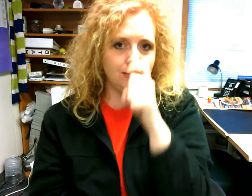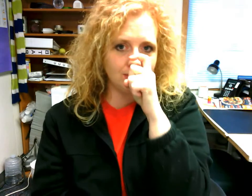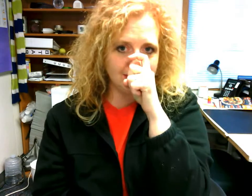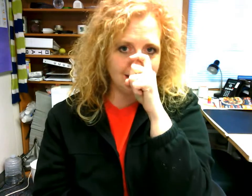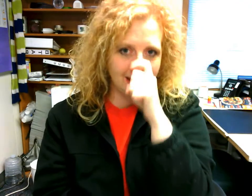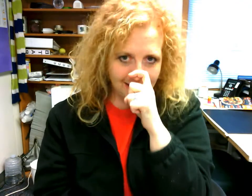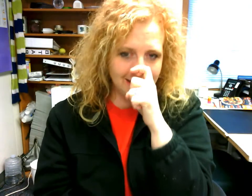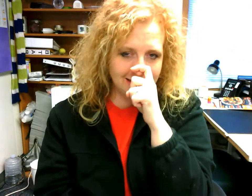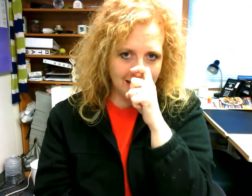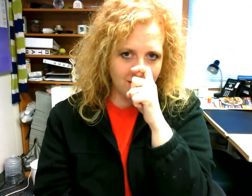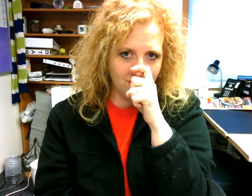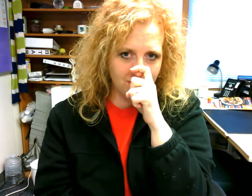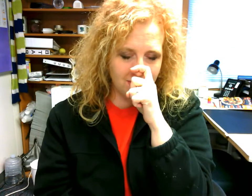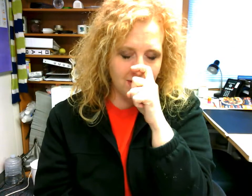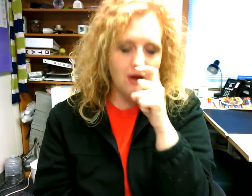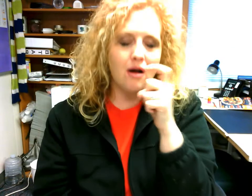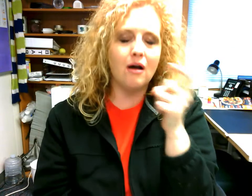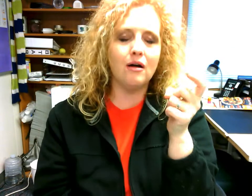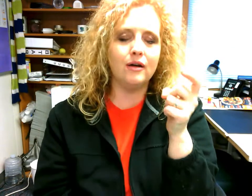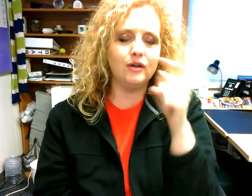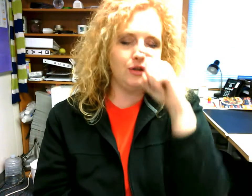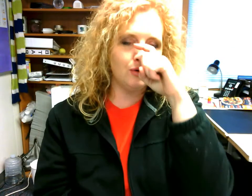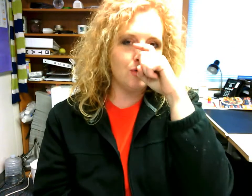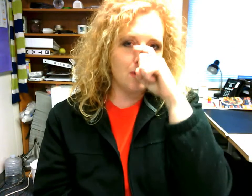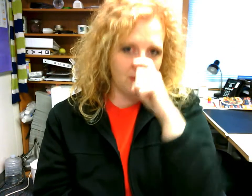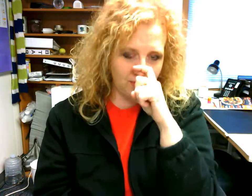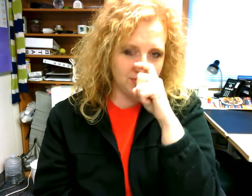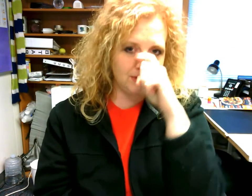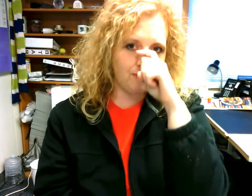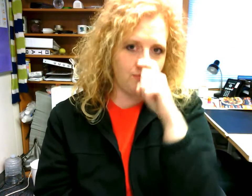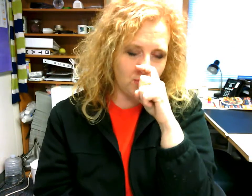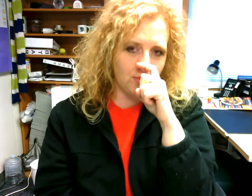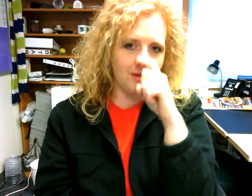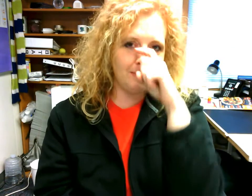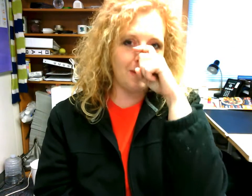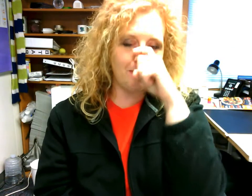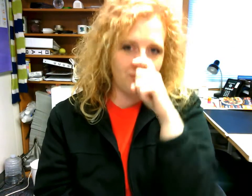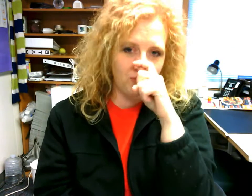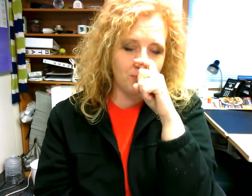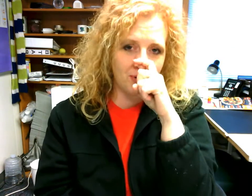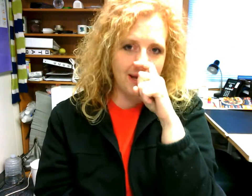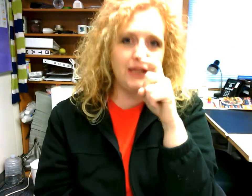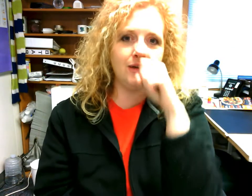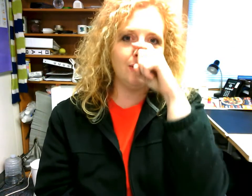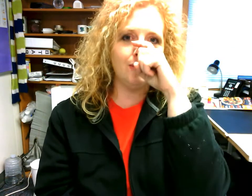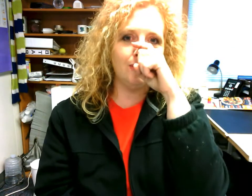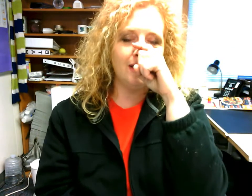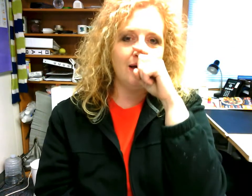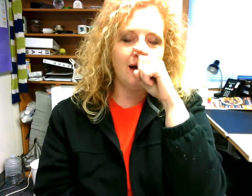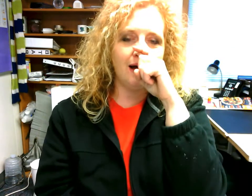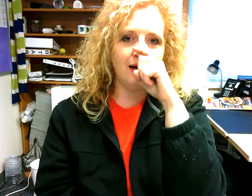you're tugging down on your nose fool i'm gonna prank you uh